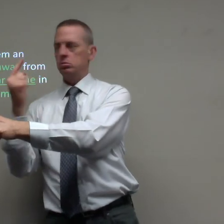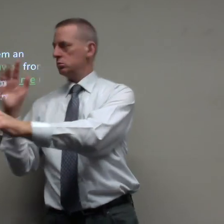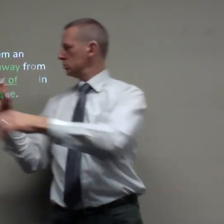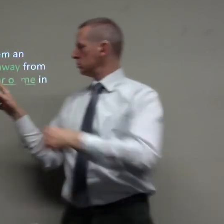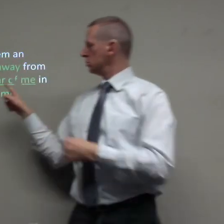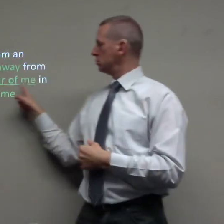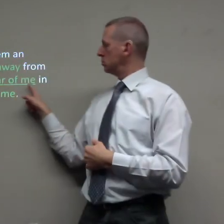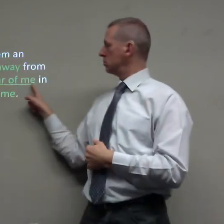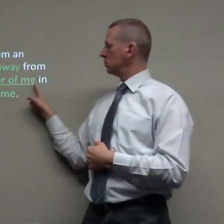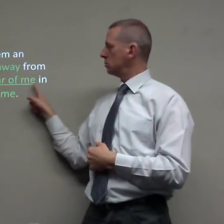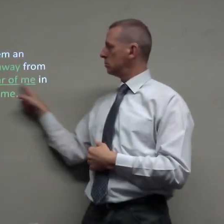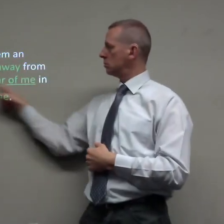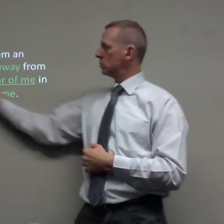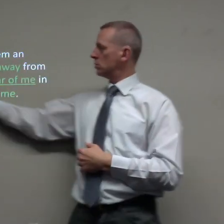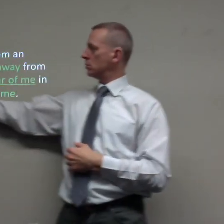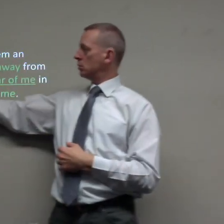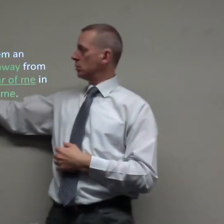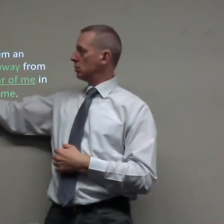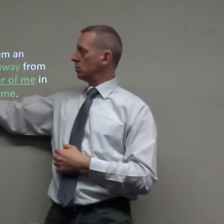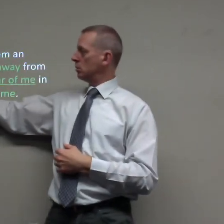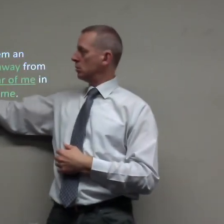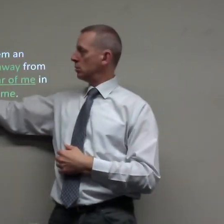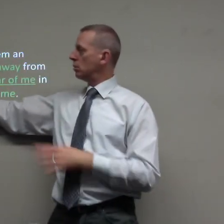I will not